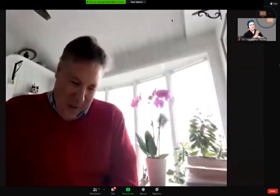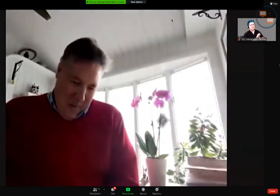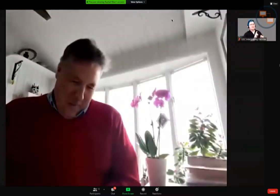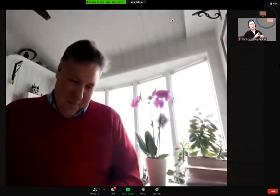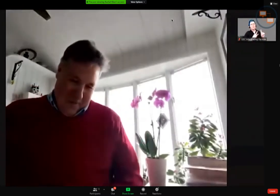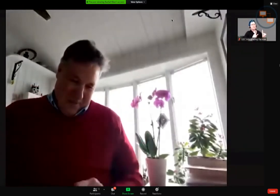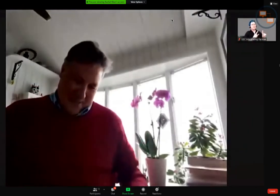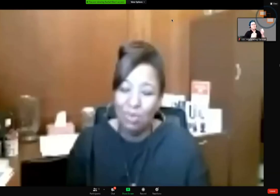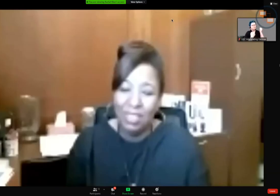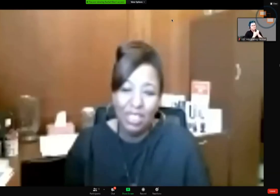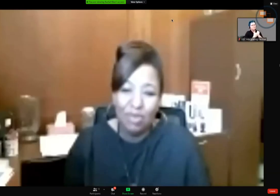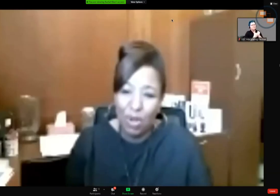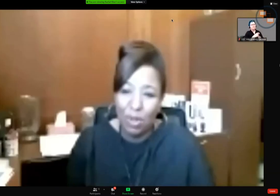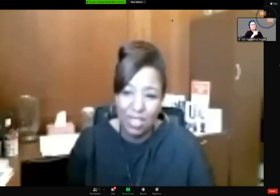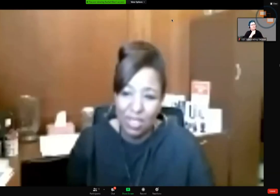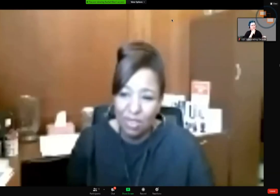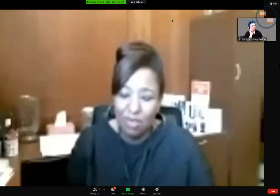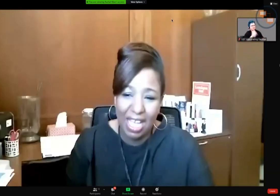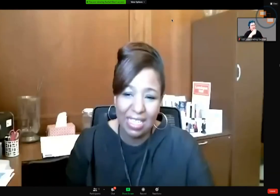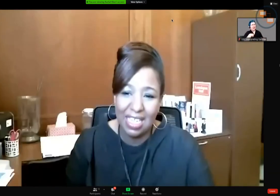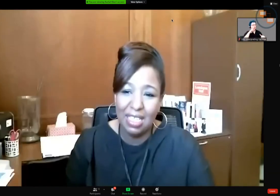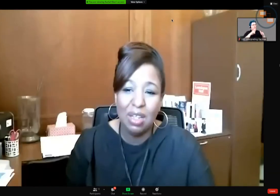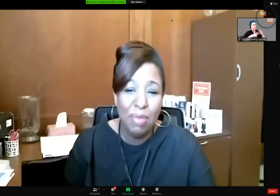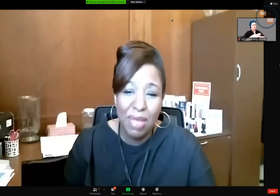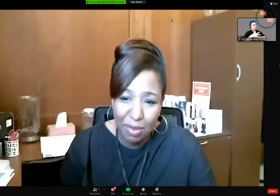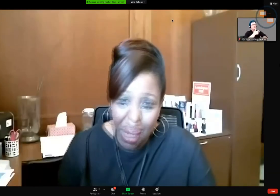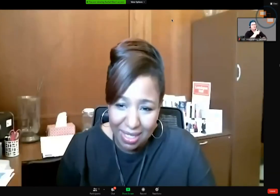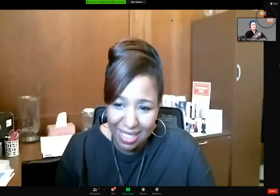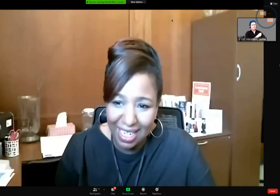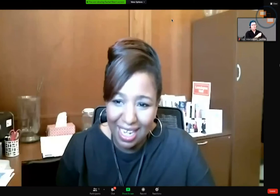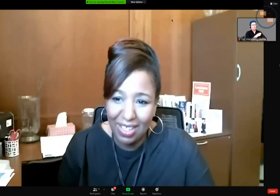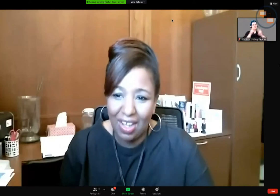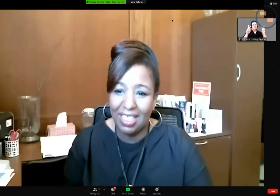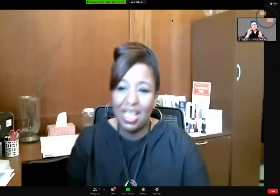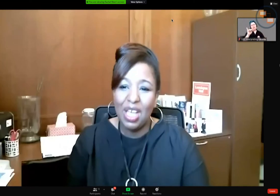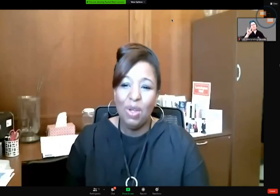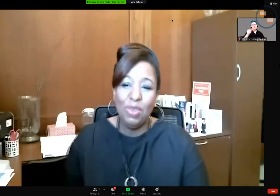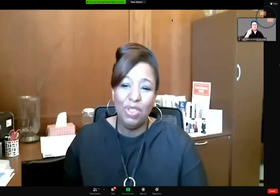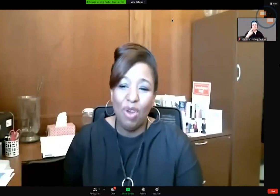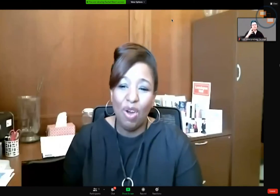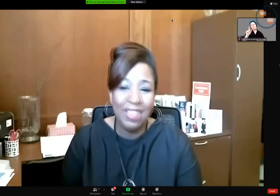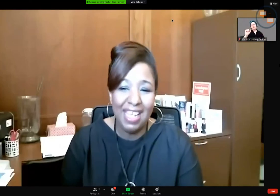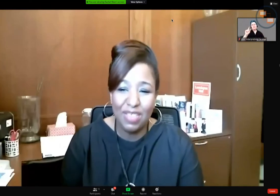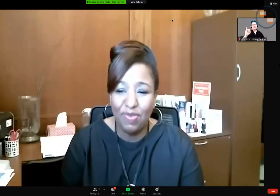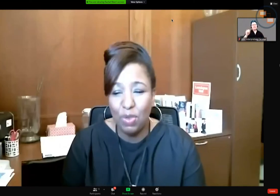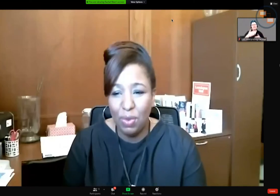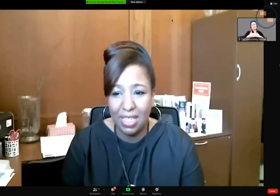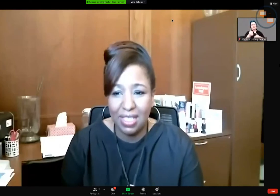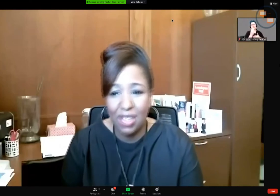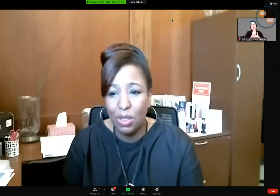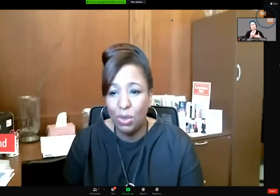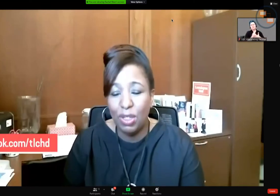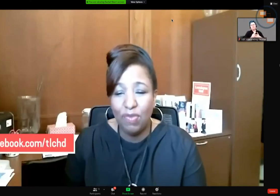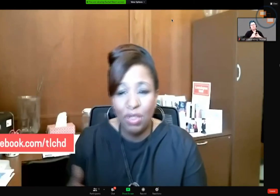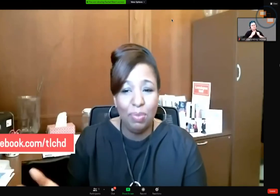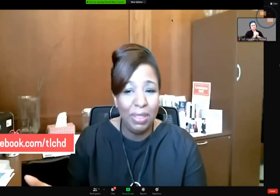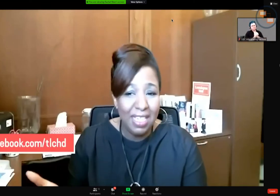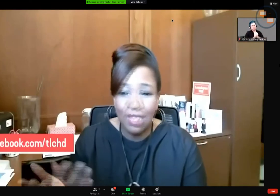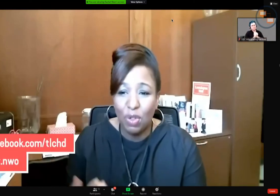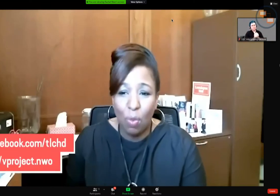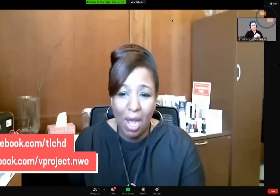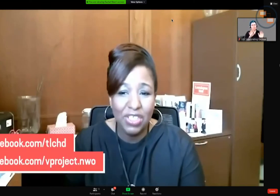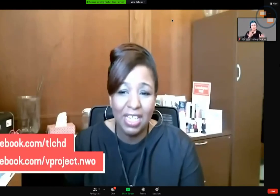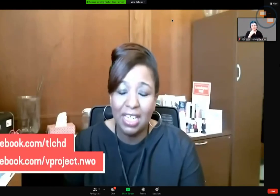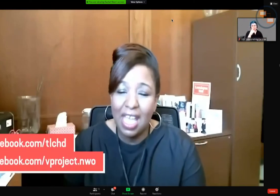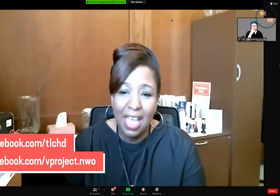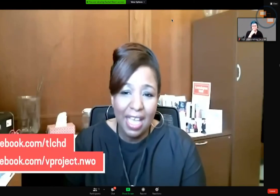with you, Tom. I really look forward to vaccine myth busting, I call it, with you over the next few weeks. So if you can please,